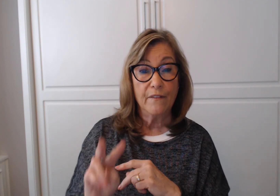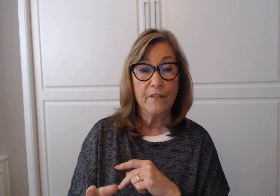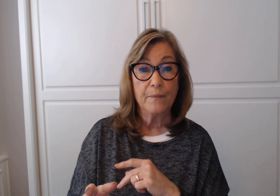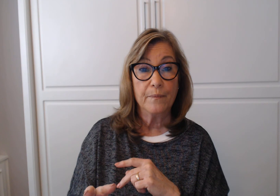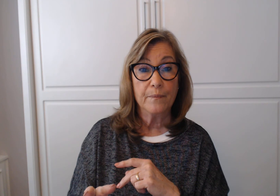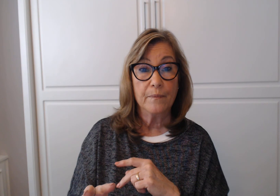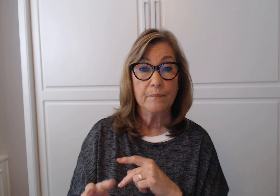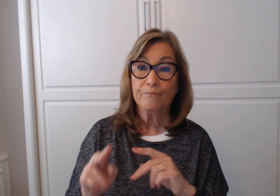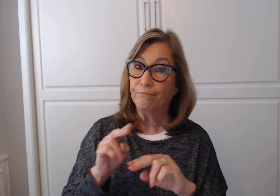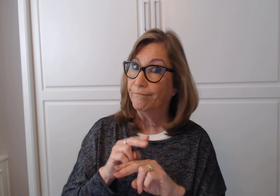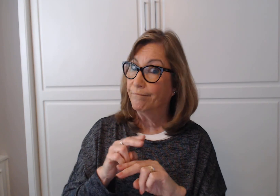Unprotected.